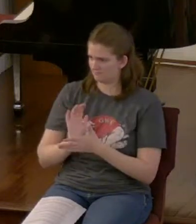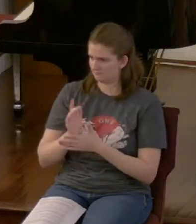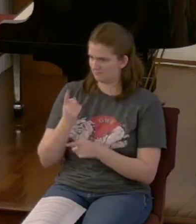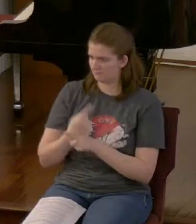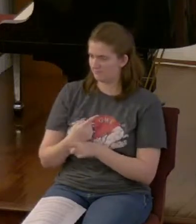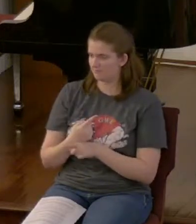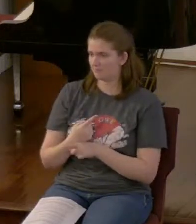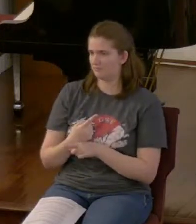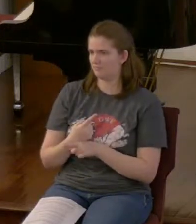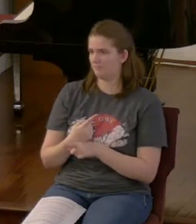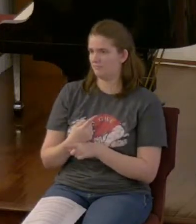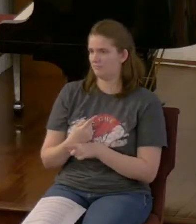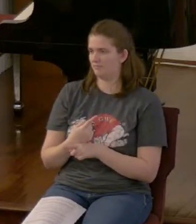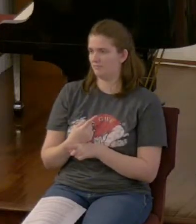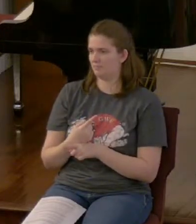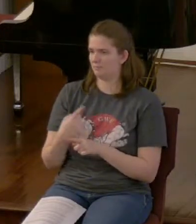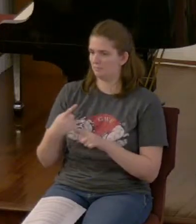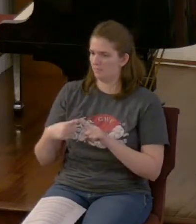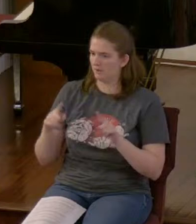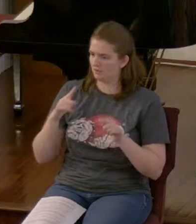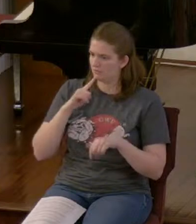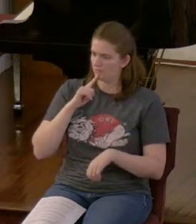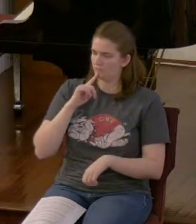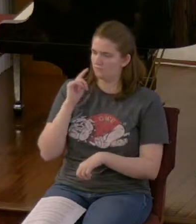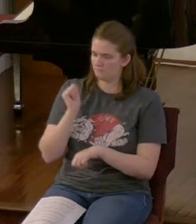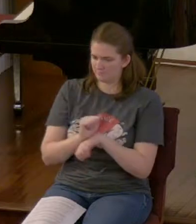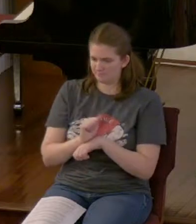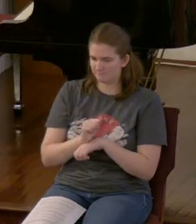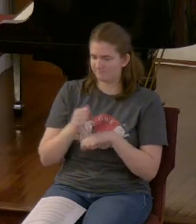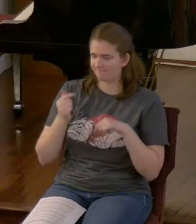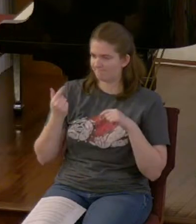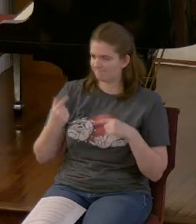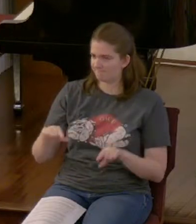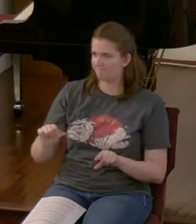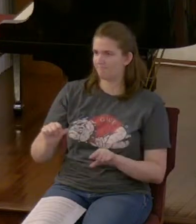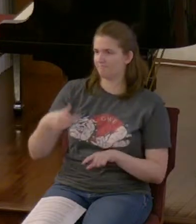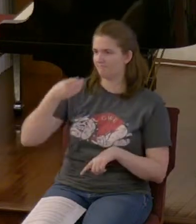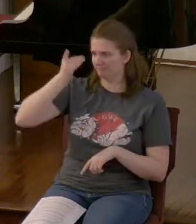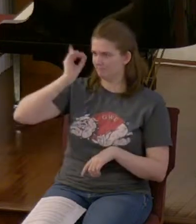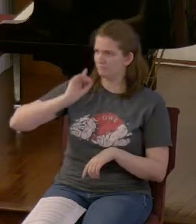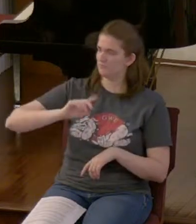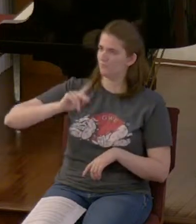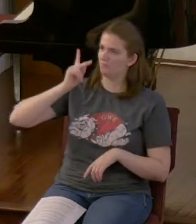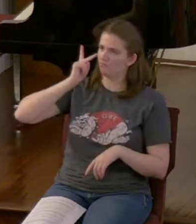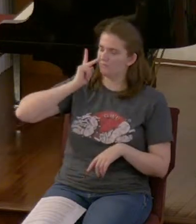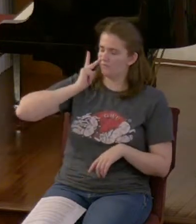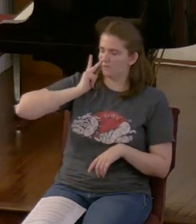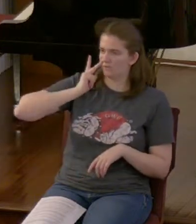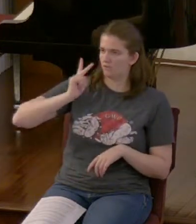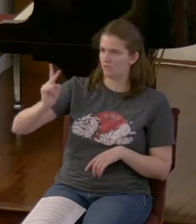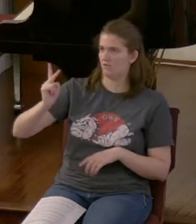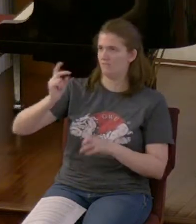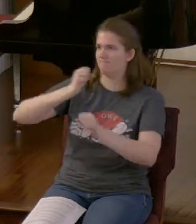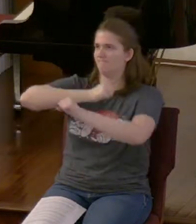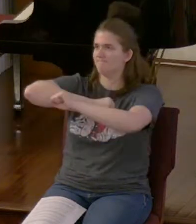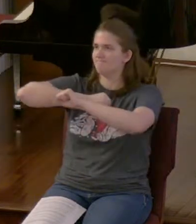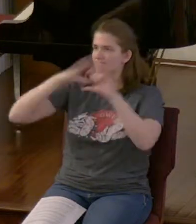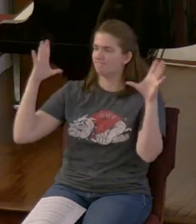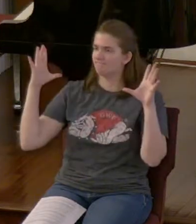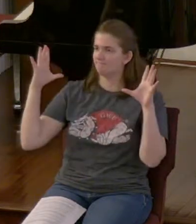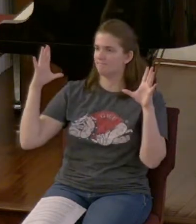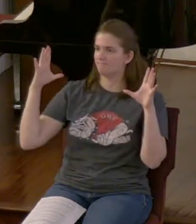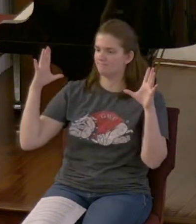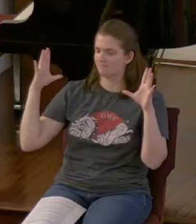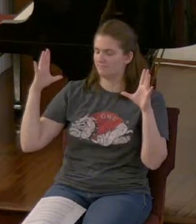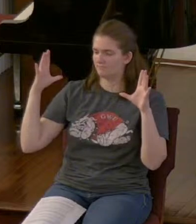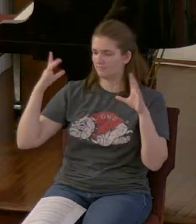But it's reality. That's what Daniel saw in his dream and it distressed him. It